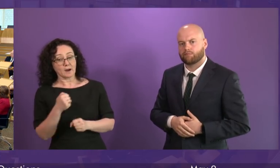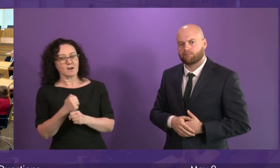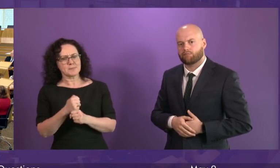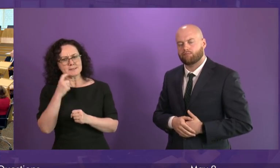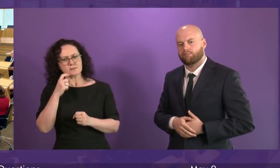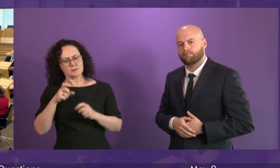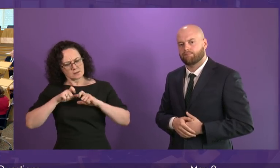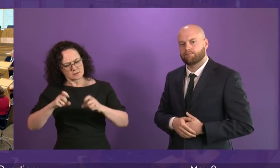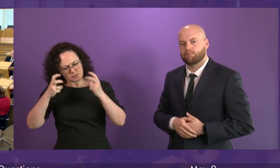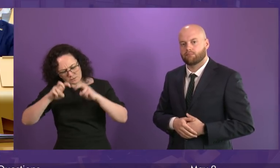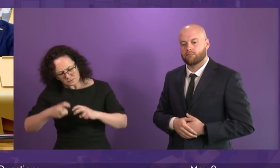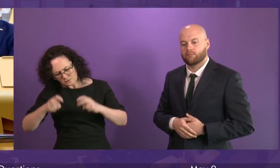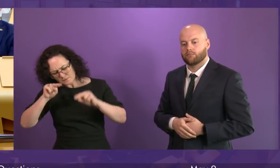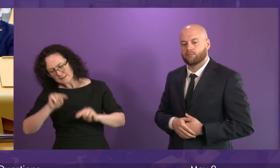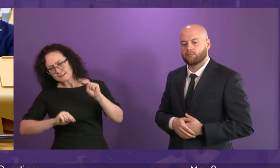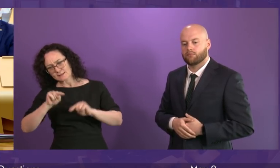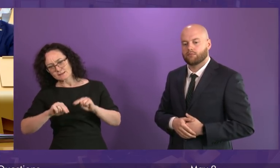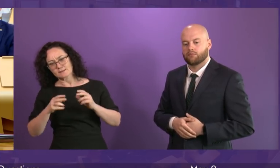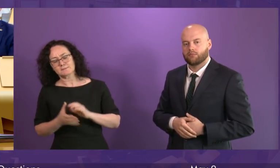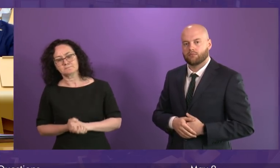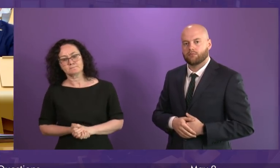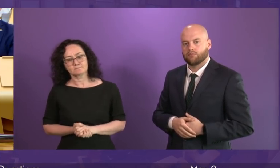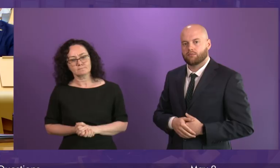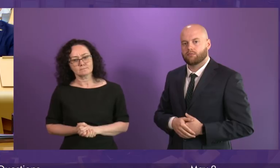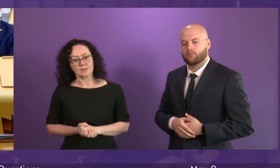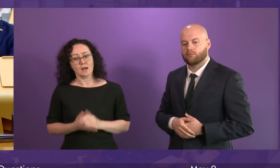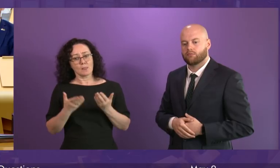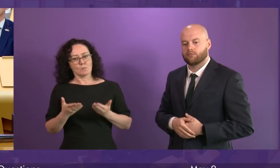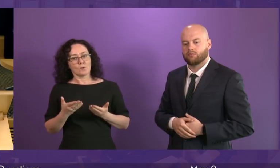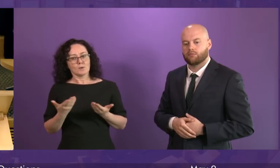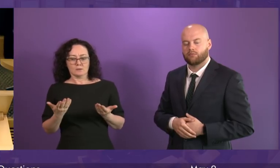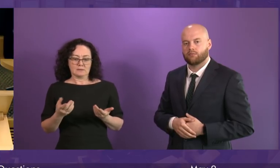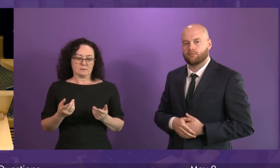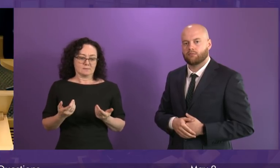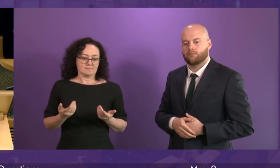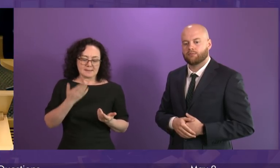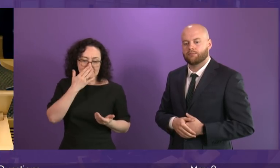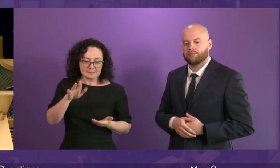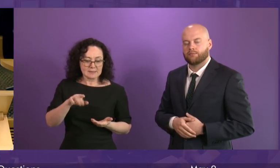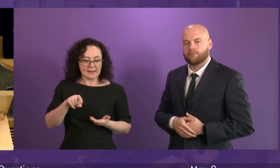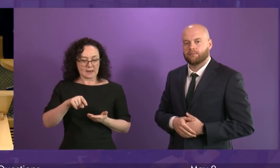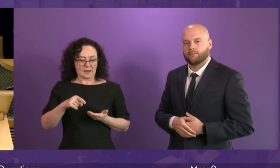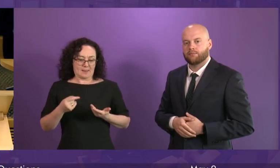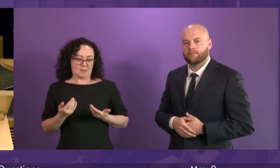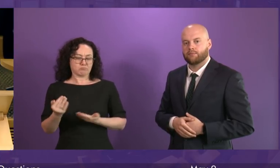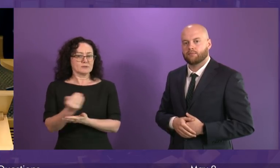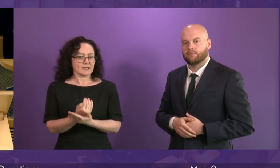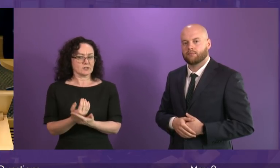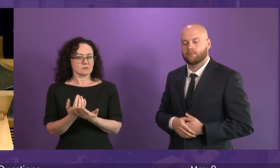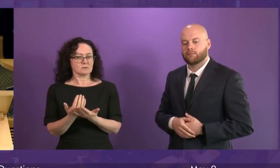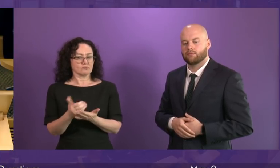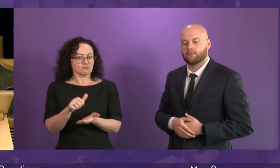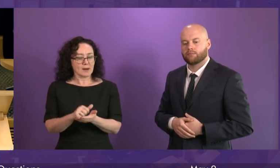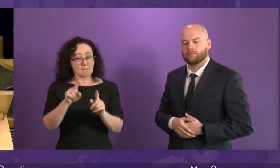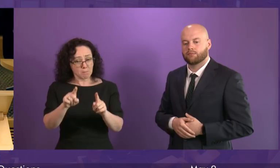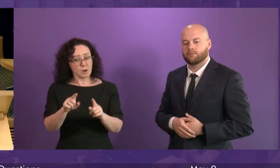the resources we have just now in terms of fisheries protection are appropriate. But like all issues like this, this is something that the government has to look at